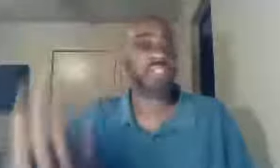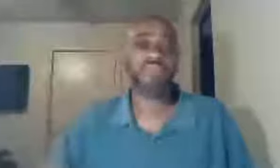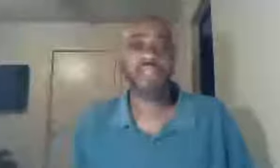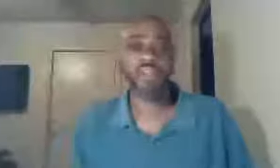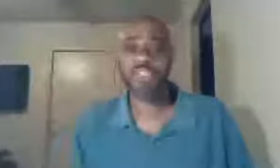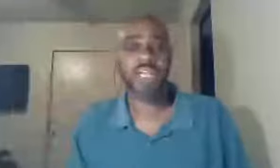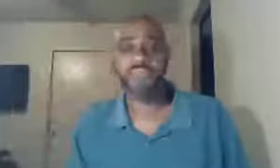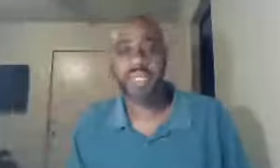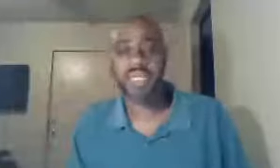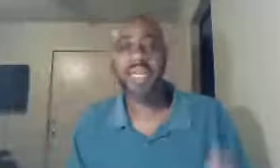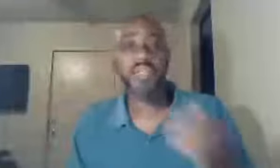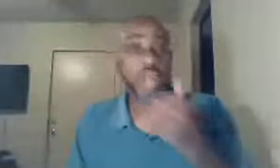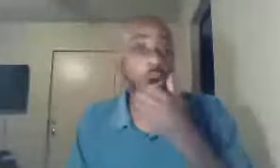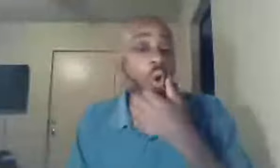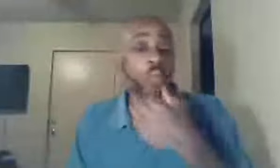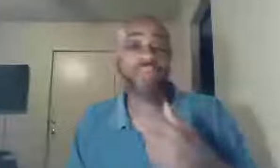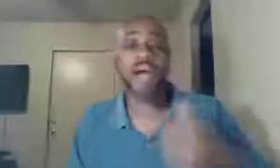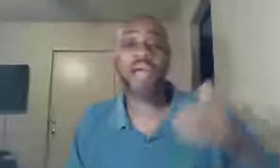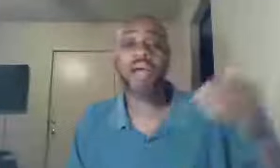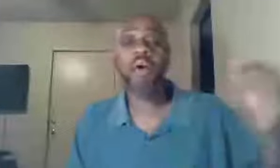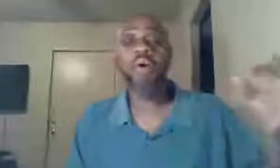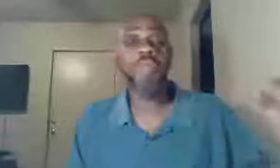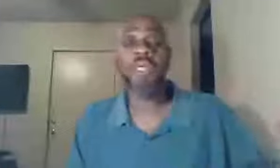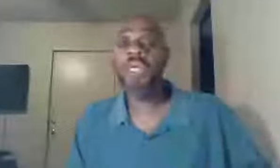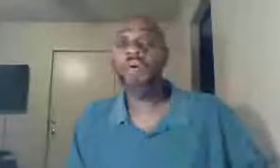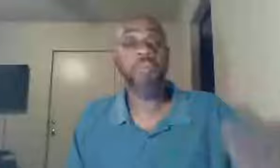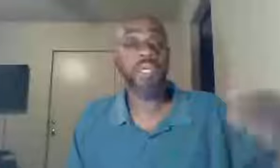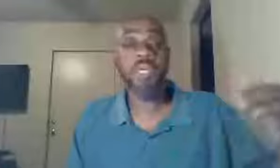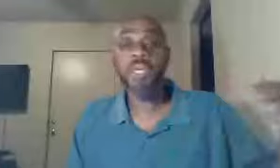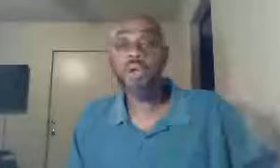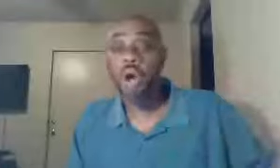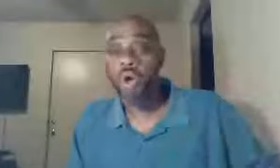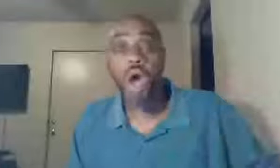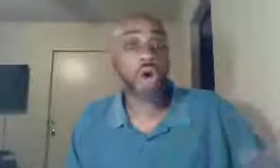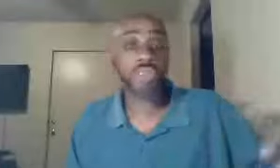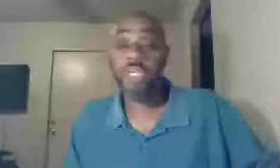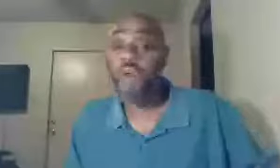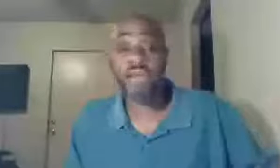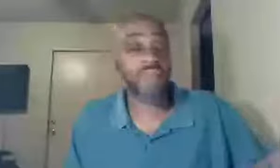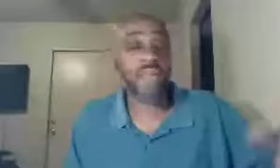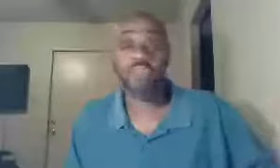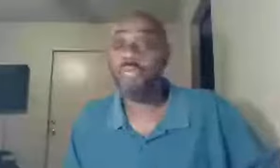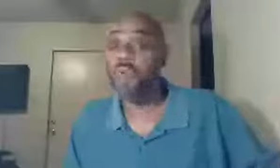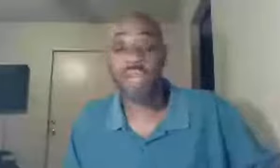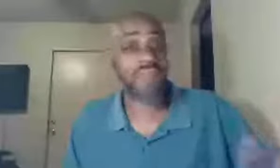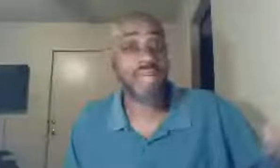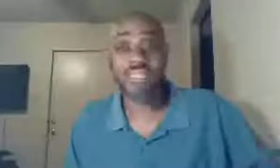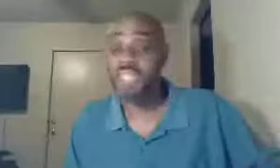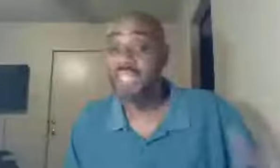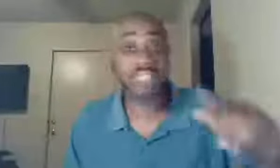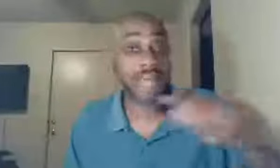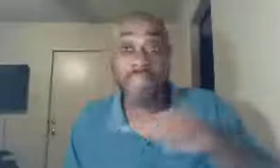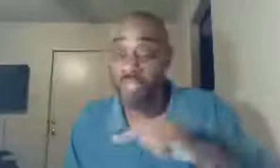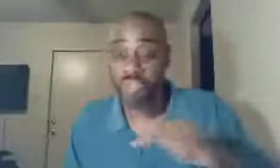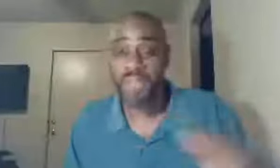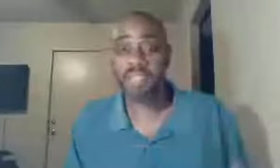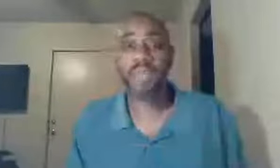yourself in it, no, we find out, whom he calls, he qualifies, whom he qualifies, judges, that's not ministry by the way,